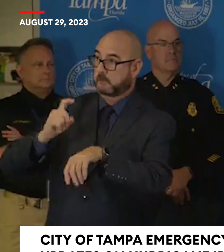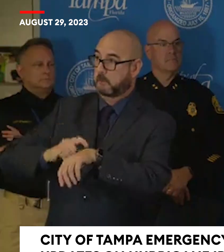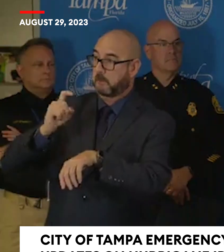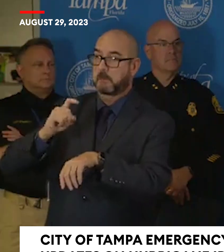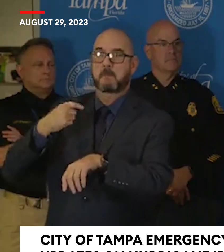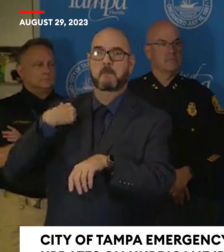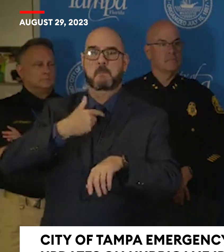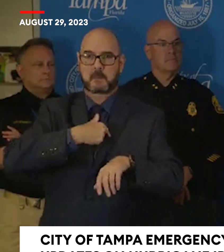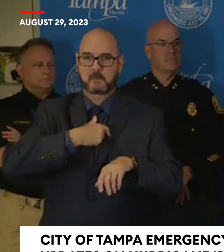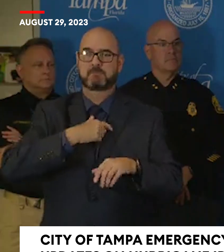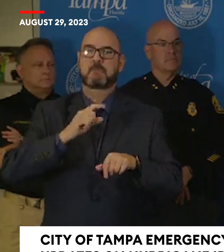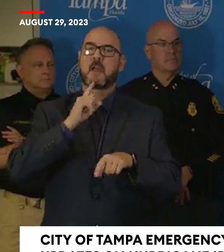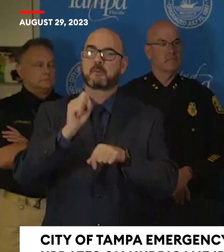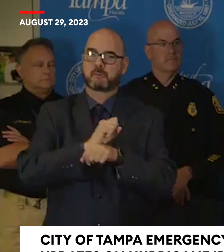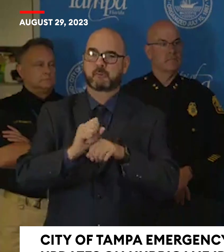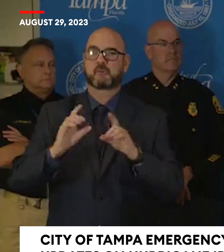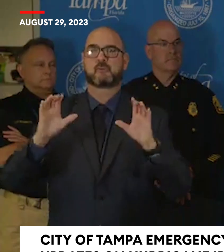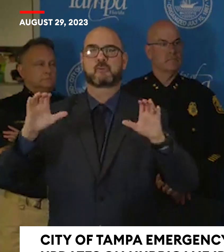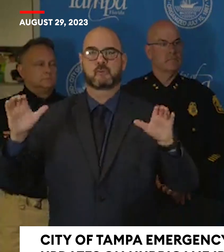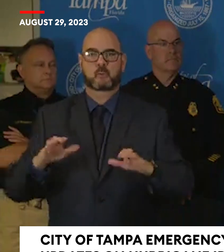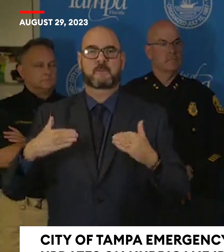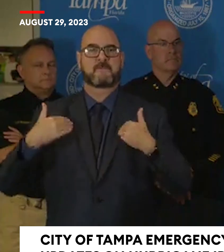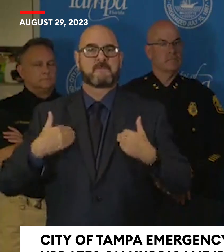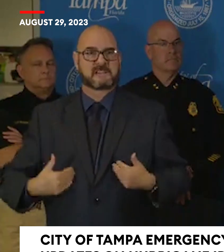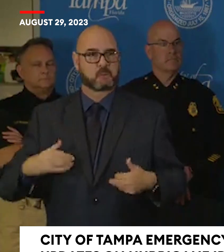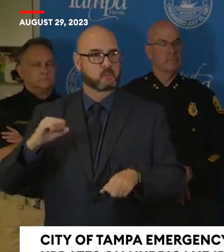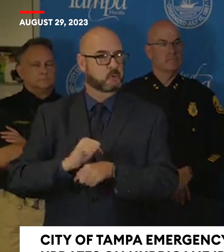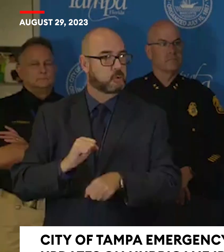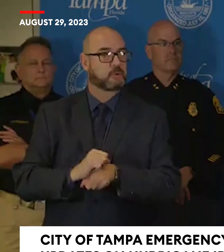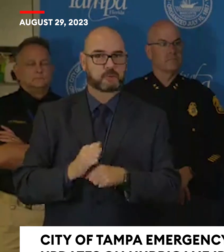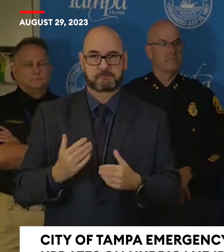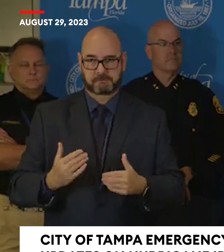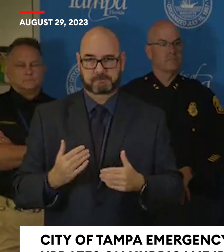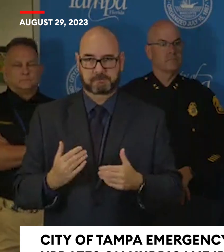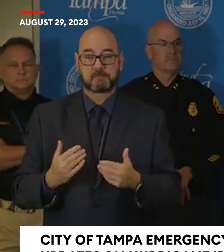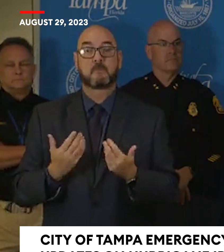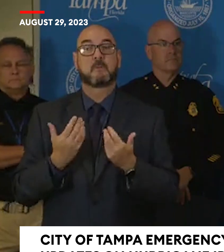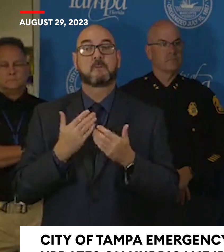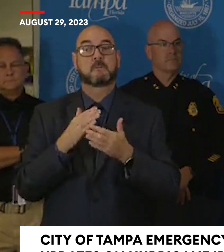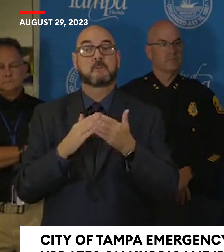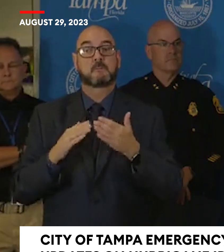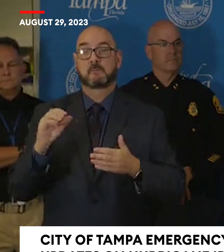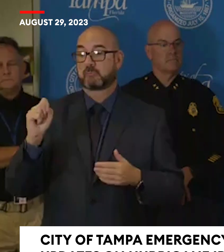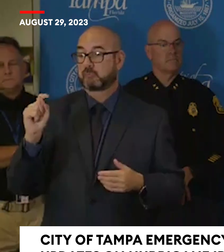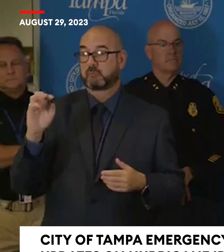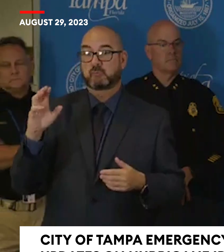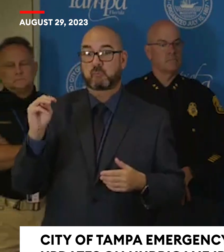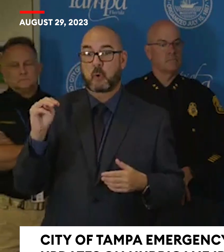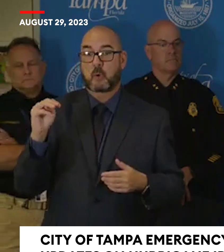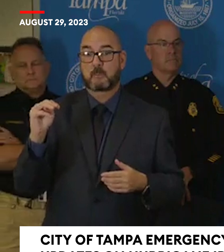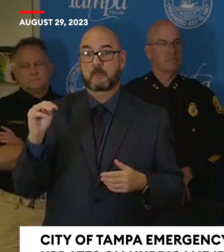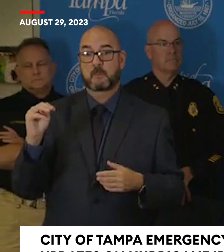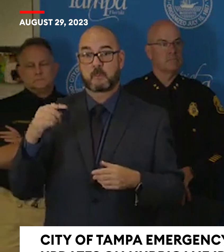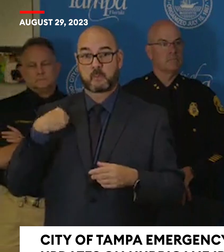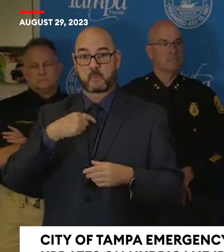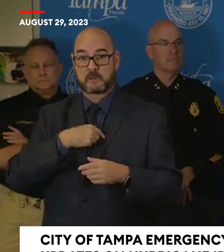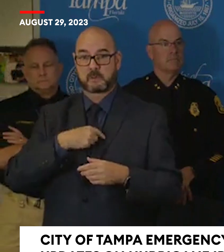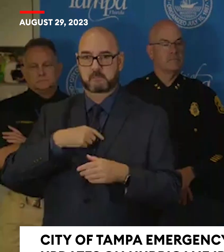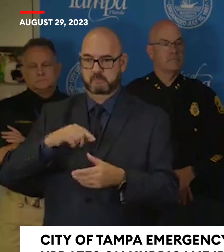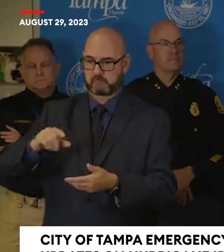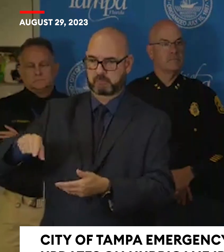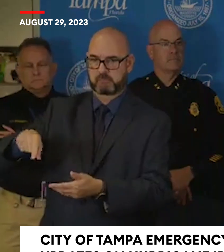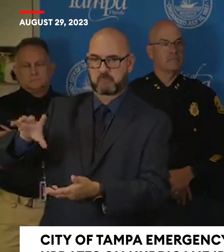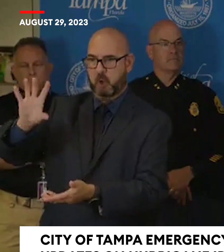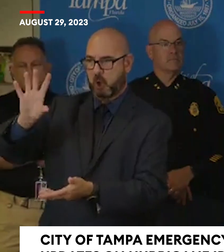steps to make sure we've emptied out storm water ponds, drainage ponds as much as we possibly